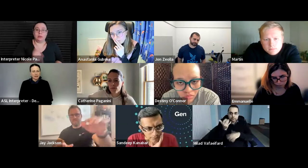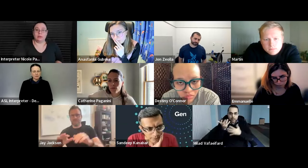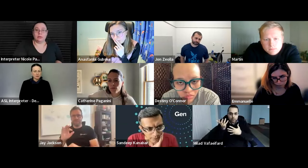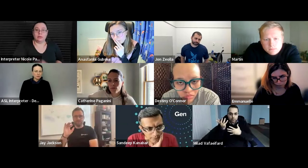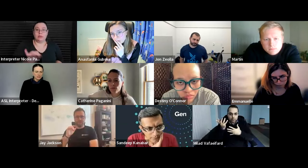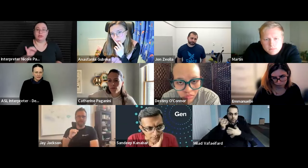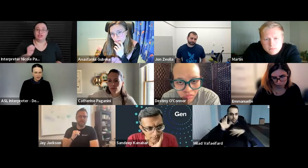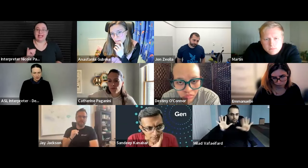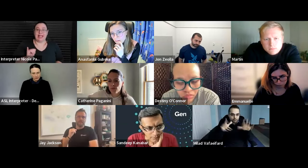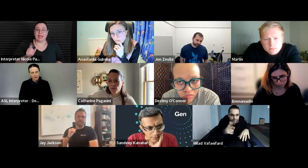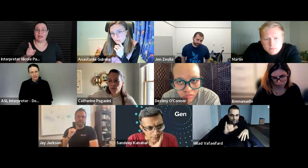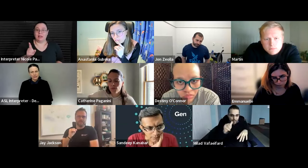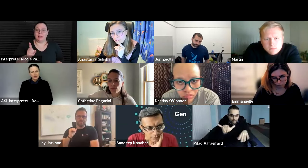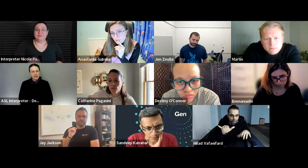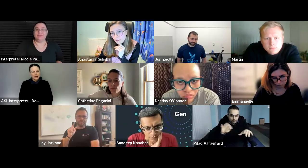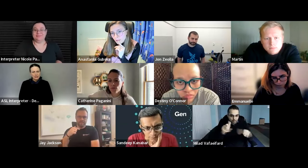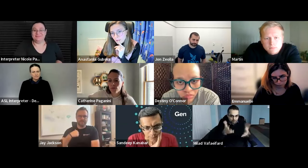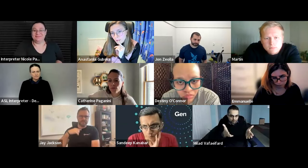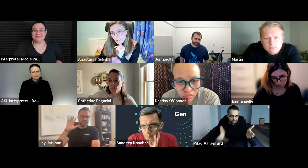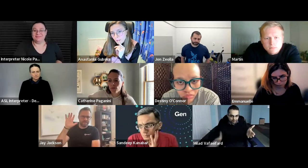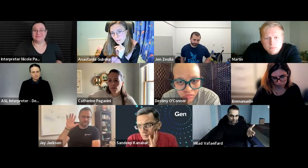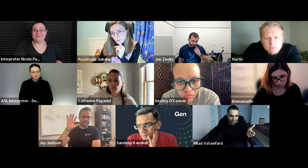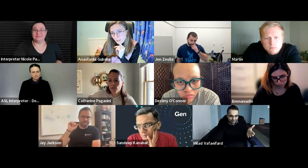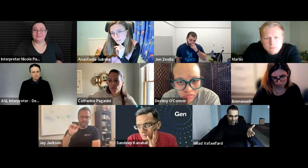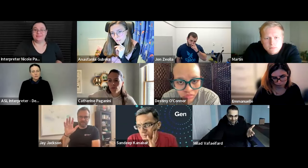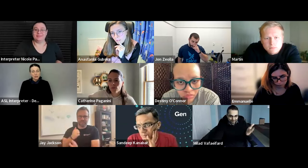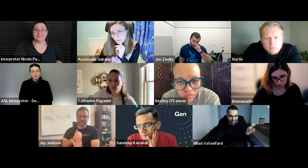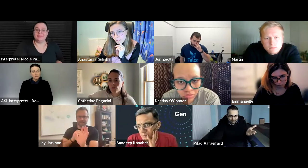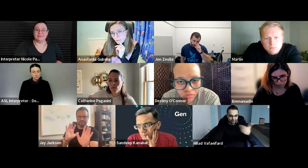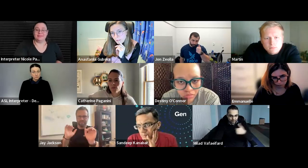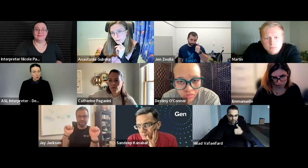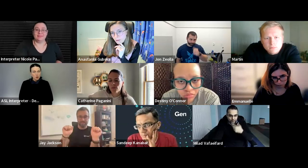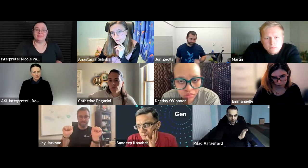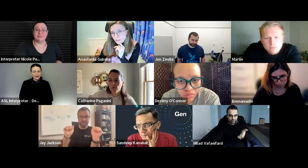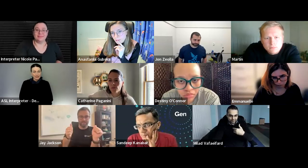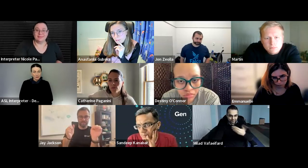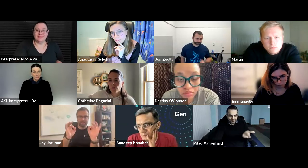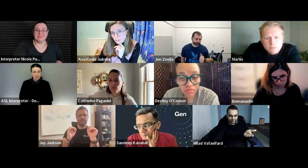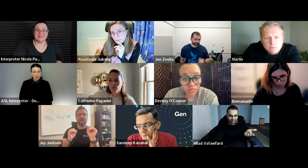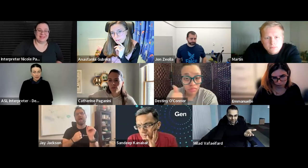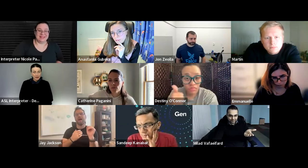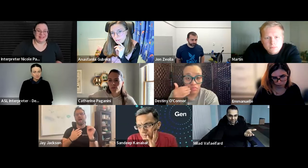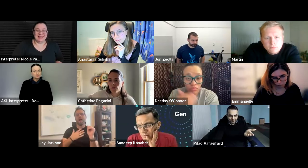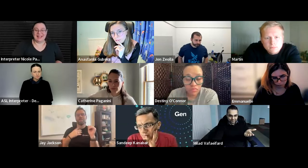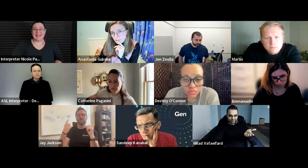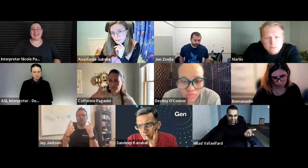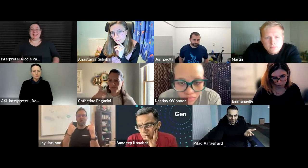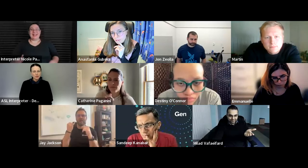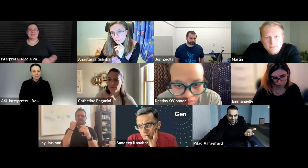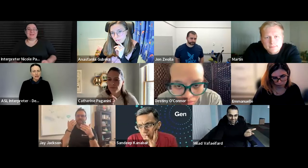like um those who are deaf and hard of hearing um sorry can everyone see me okay now